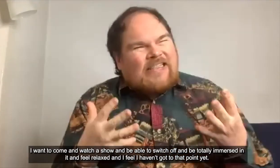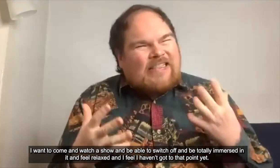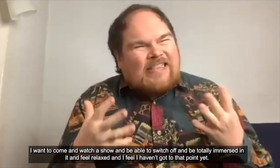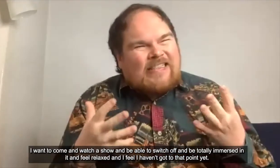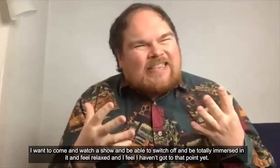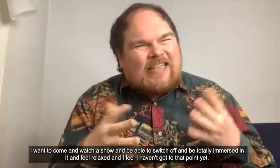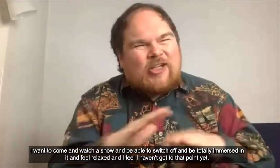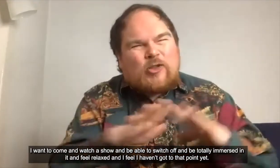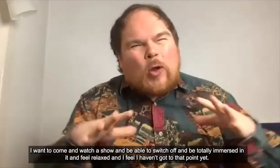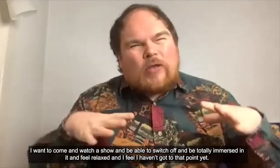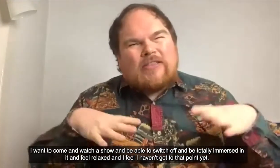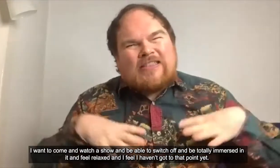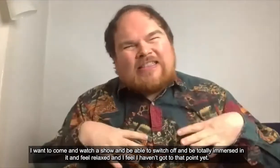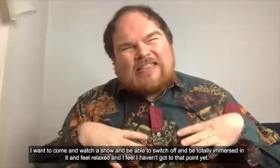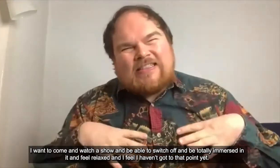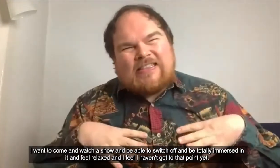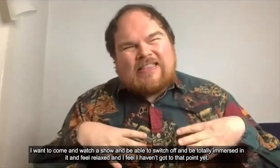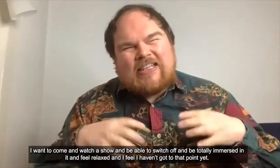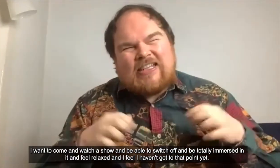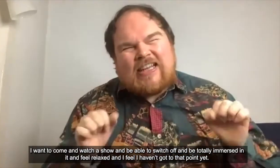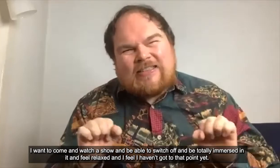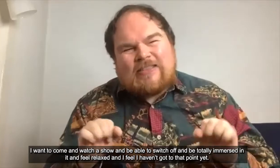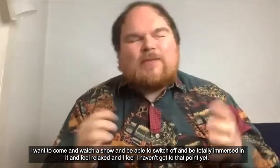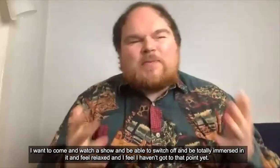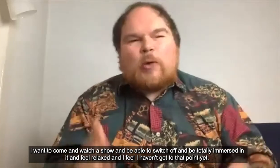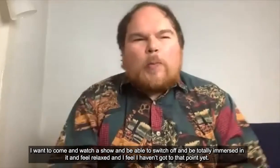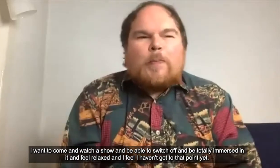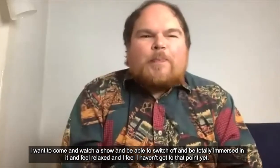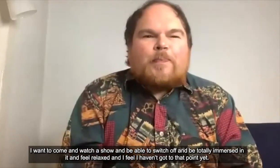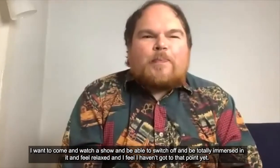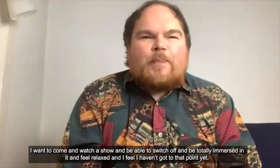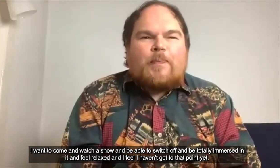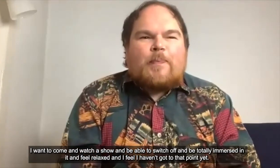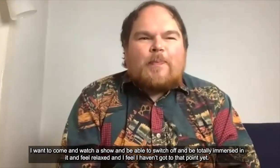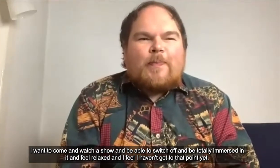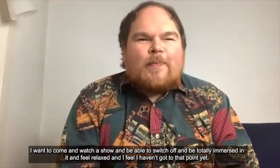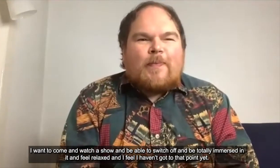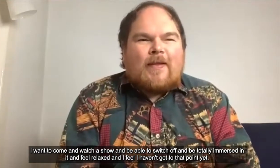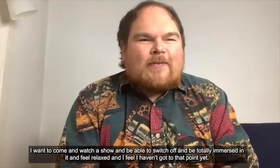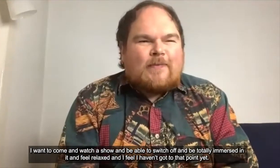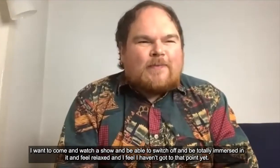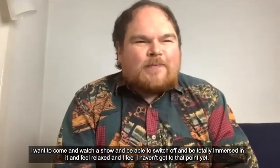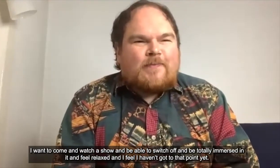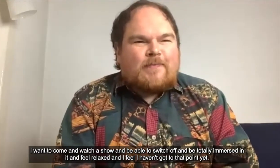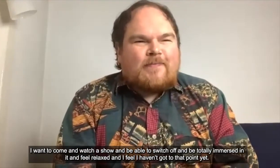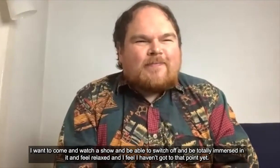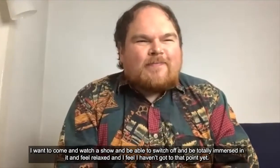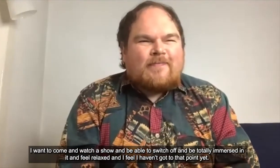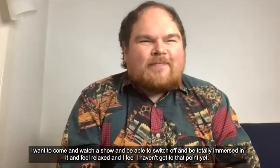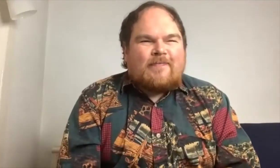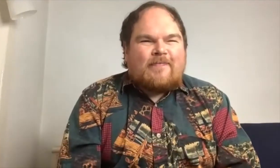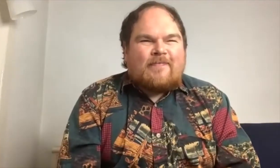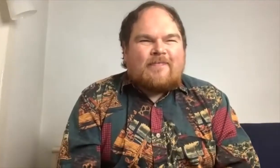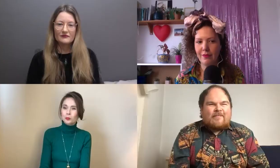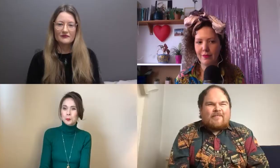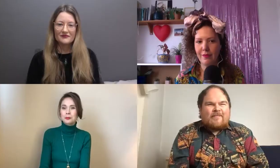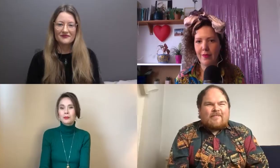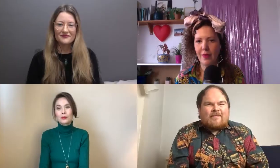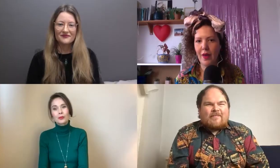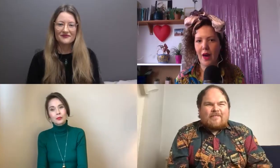up and be totally immersed in it and and feel relaxed and I feel I haven't got to that point yet I